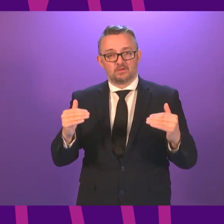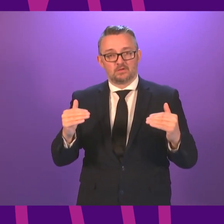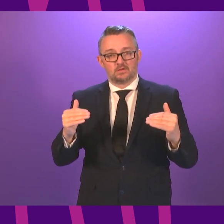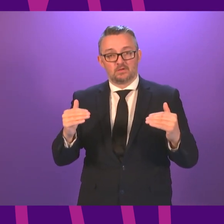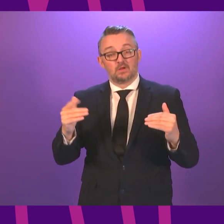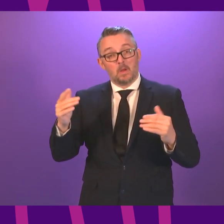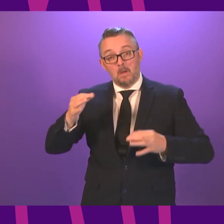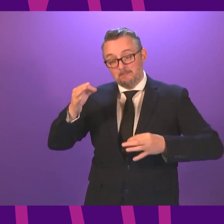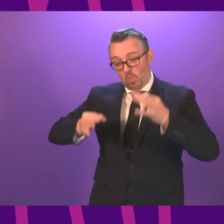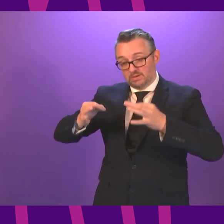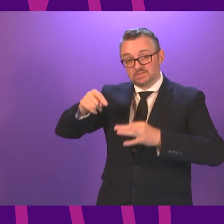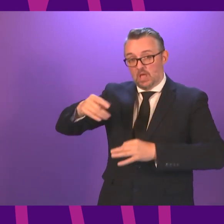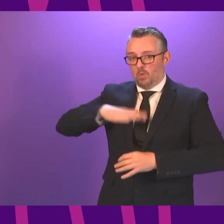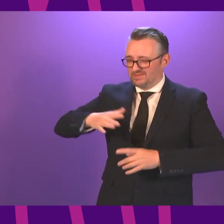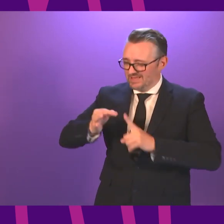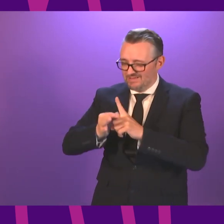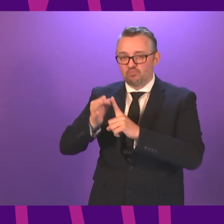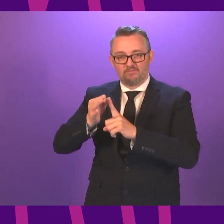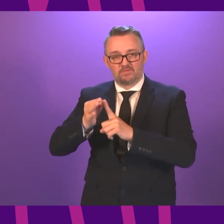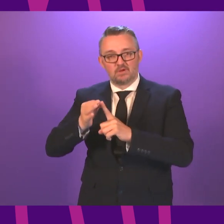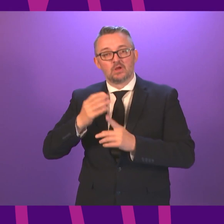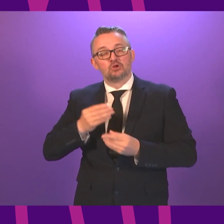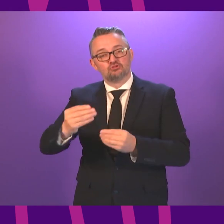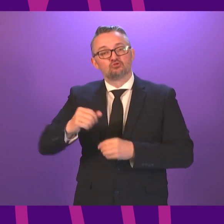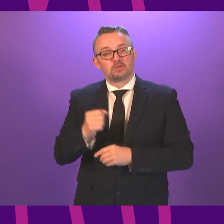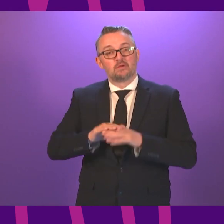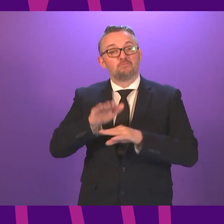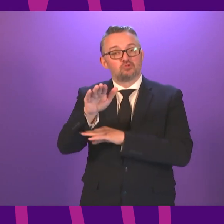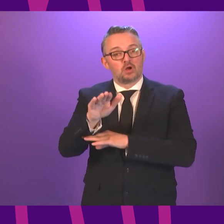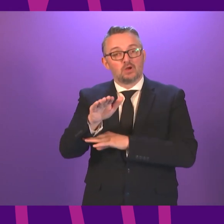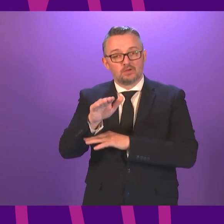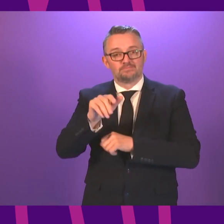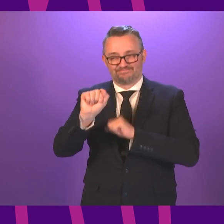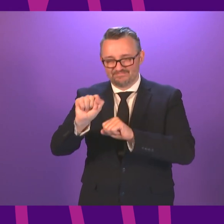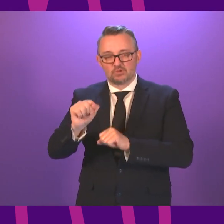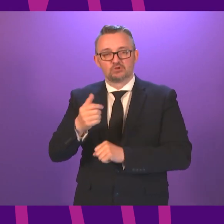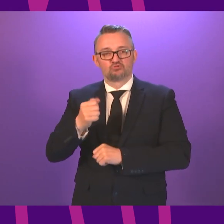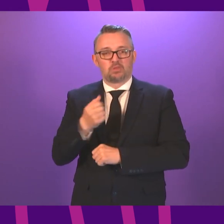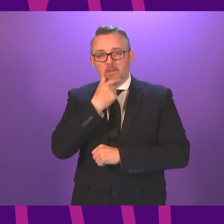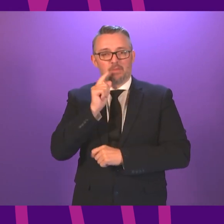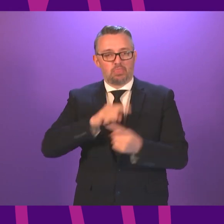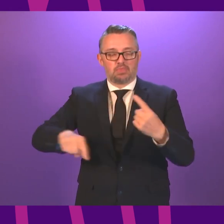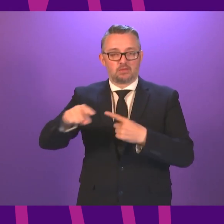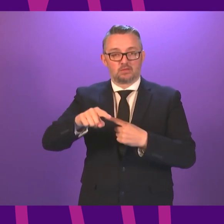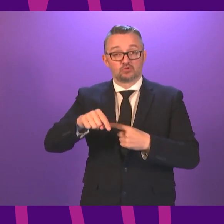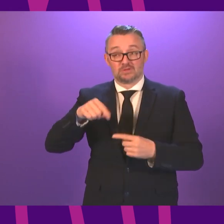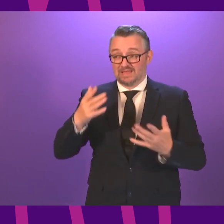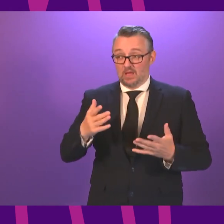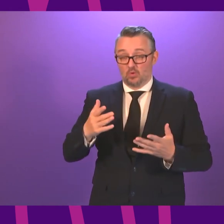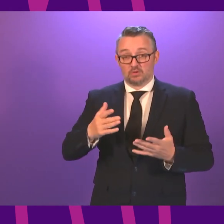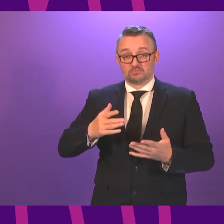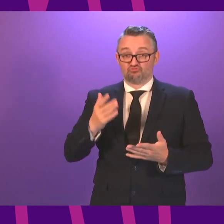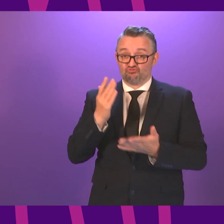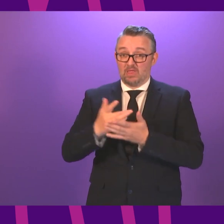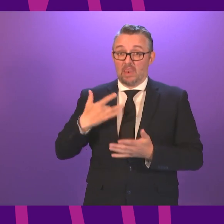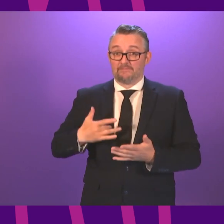politics. And we will put Scotland's future in Scotland's hands. Our programme is rooted in today's reality. But